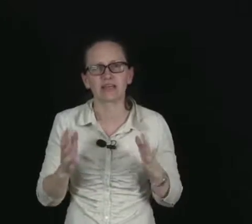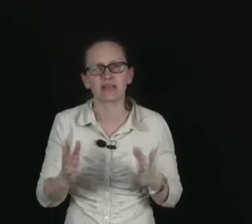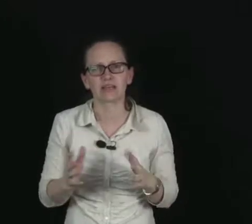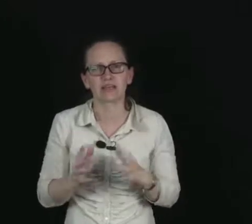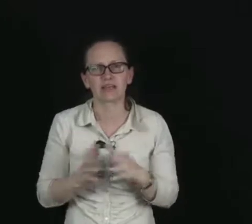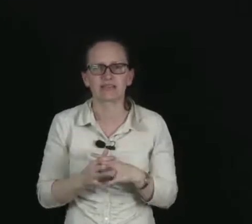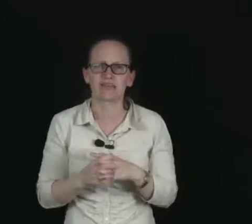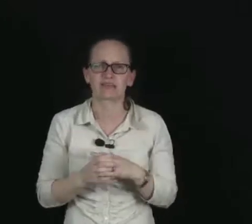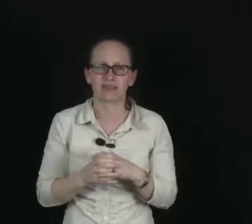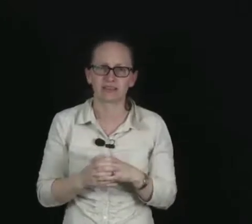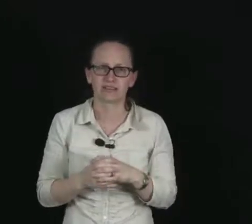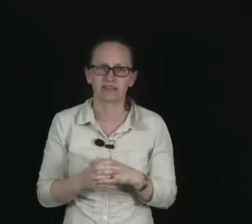localised effect.